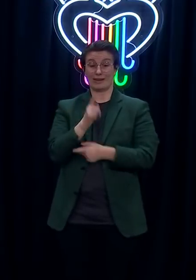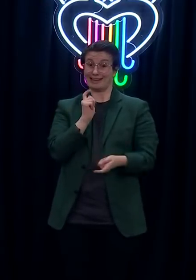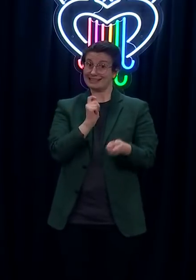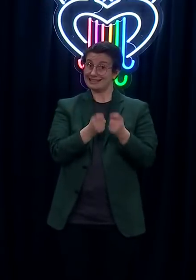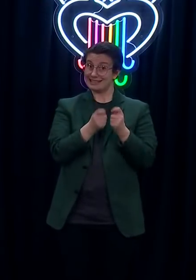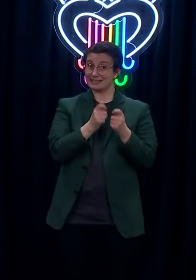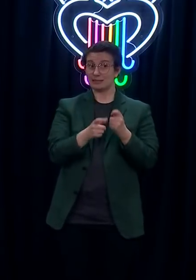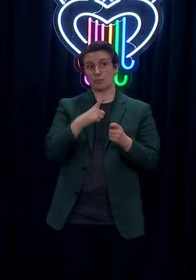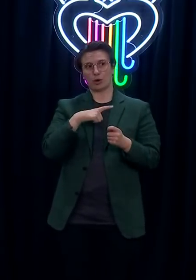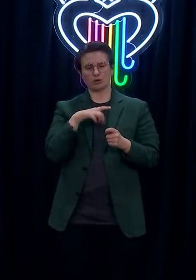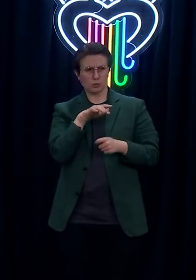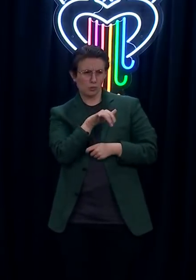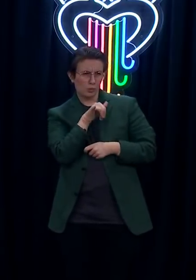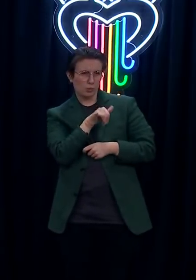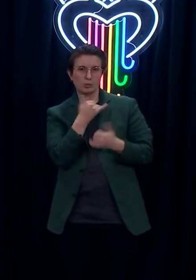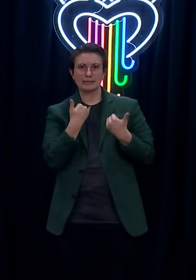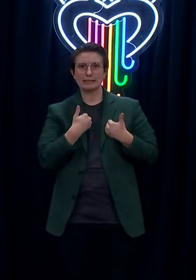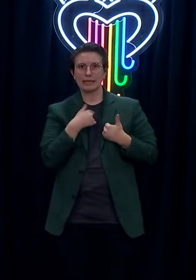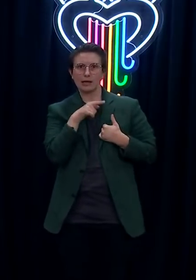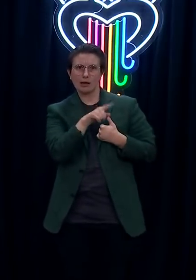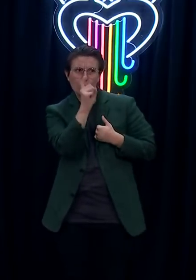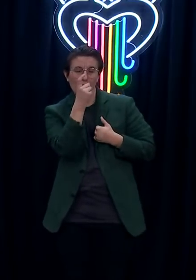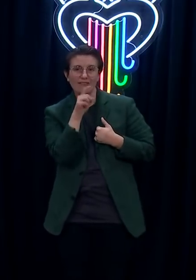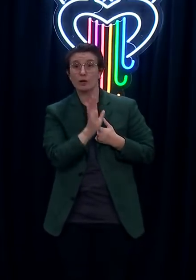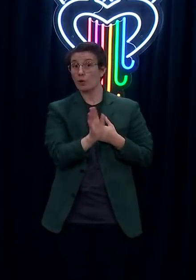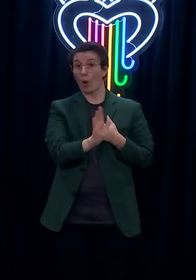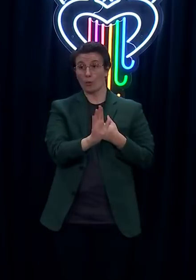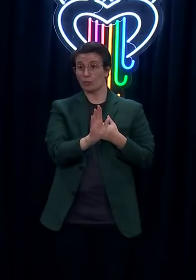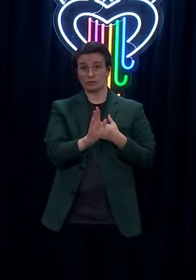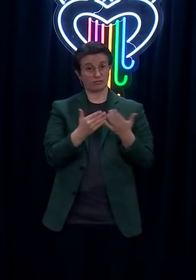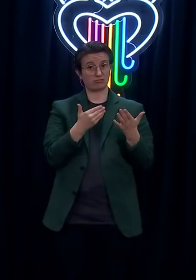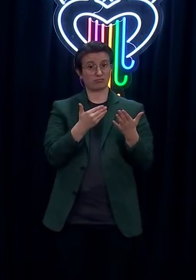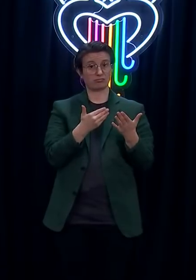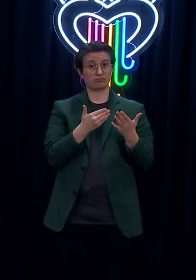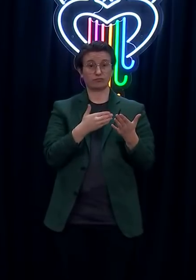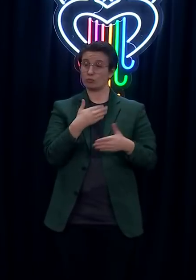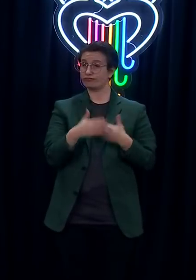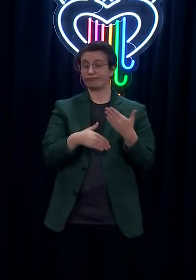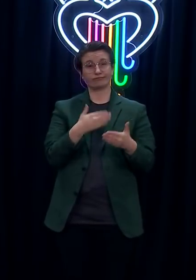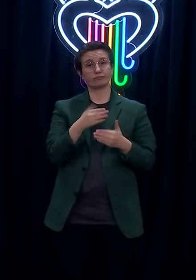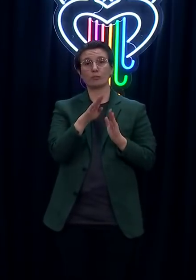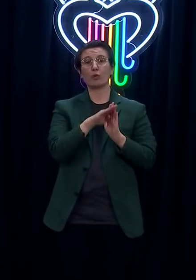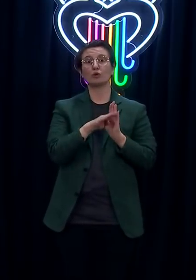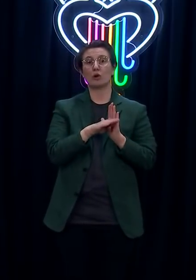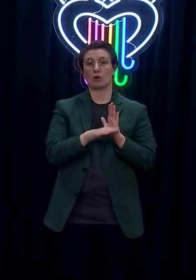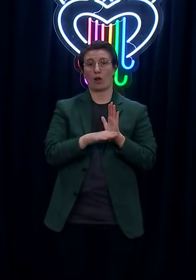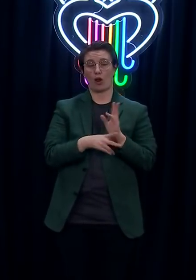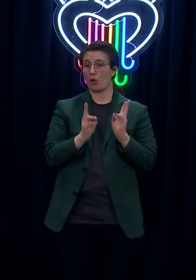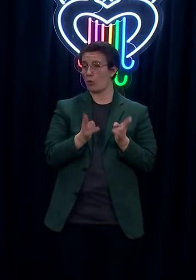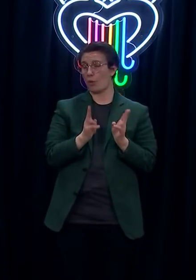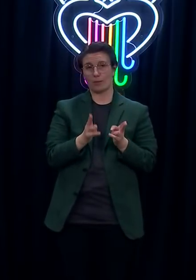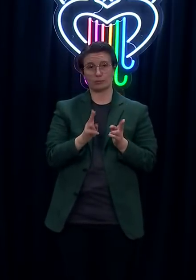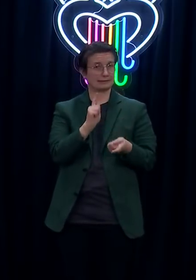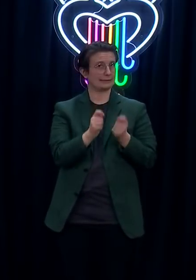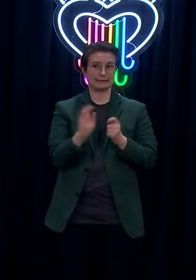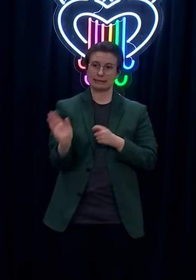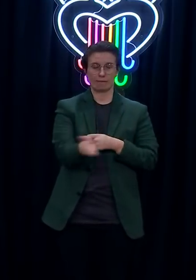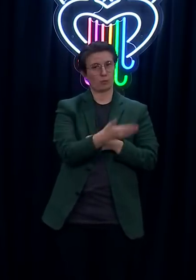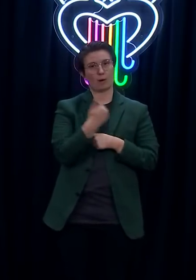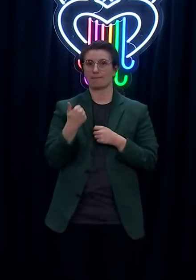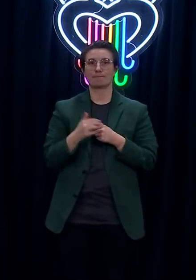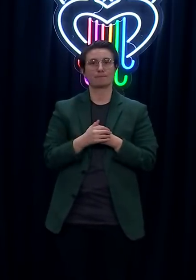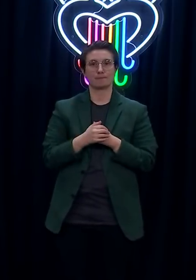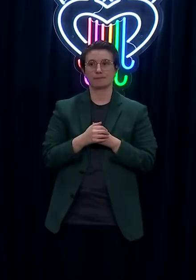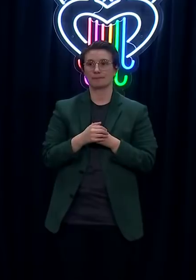tested as part of a routine protocol that corrections apply. And just to make today's case numbers, you see there are 24 cases